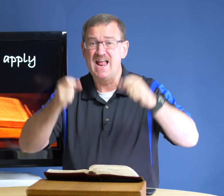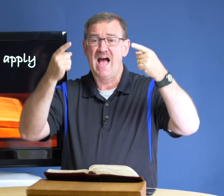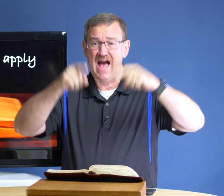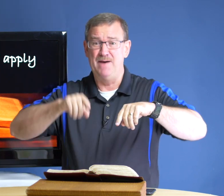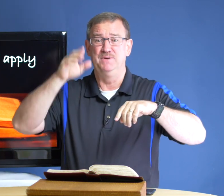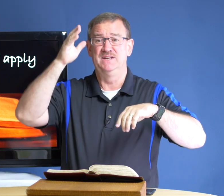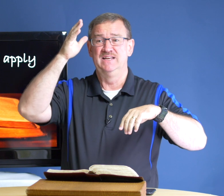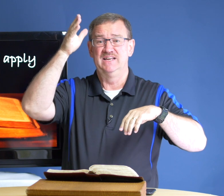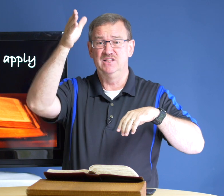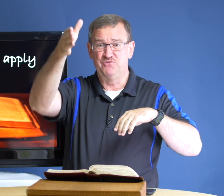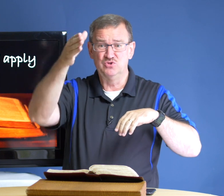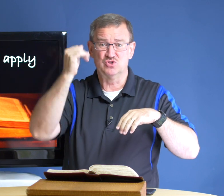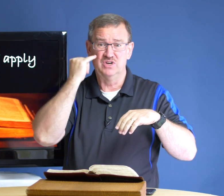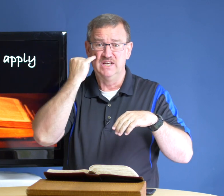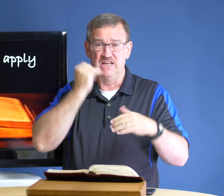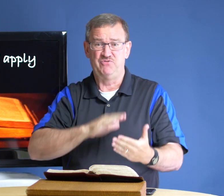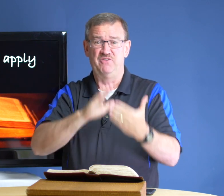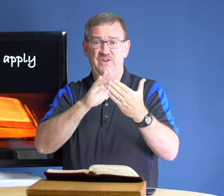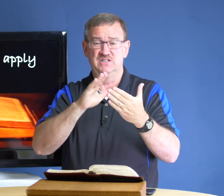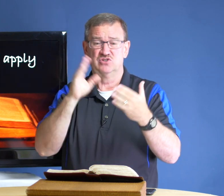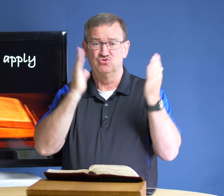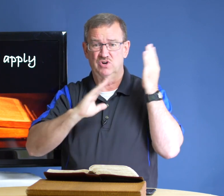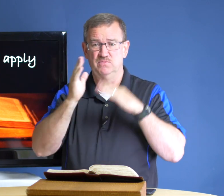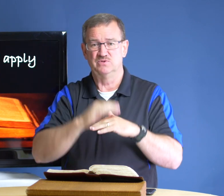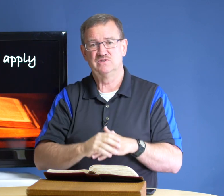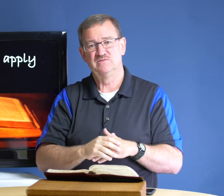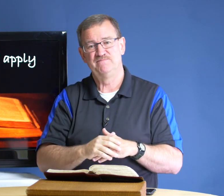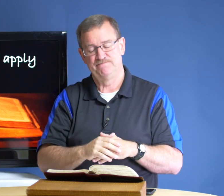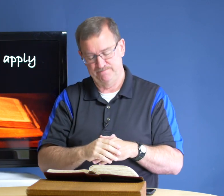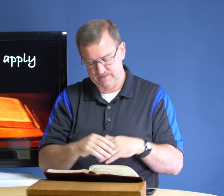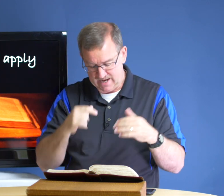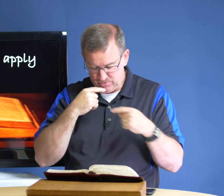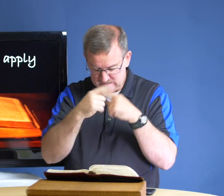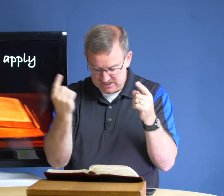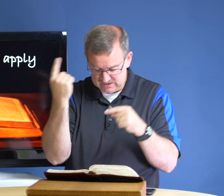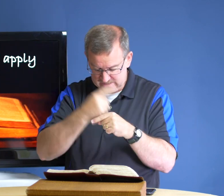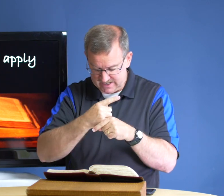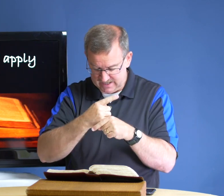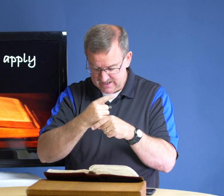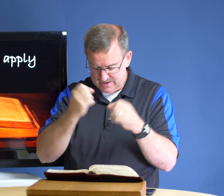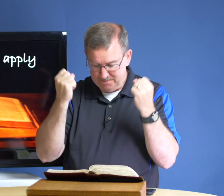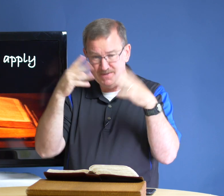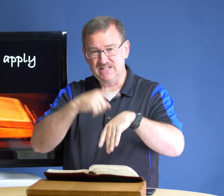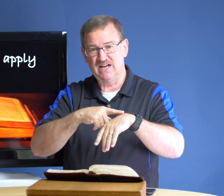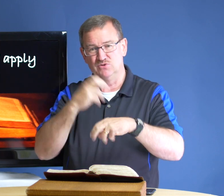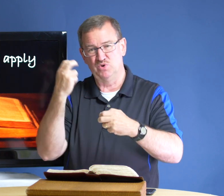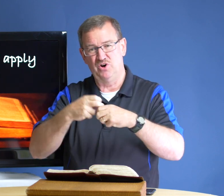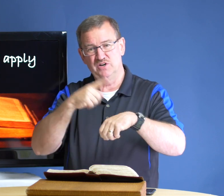happen in the future if i face troubles i want to tell you today many times when hard